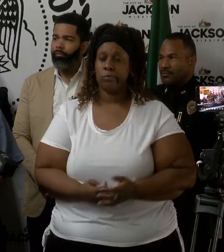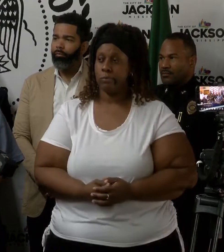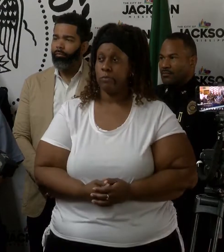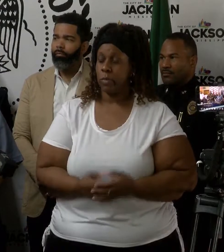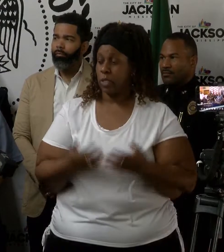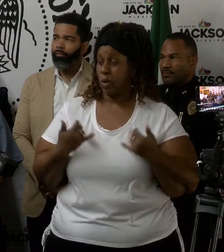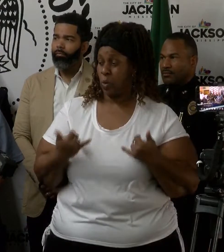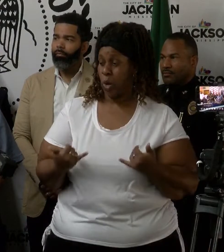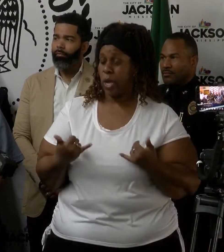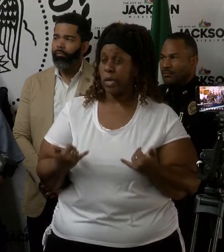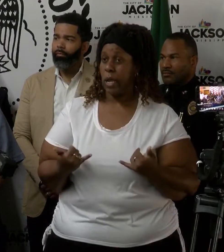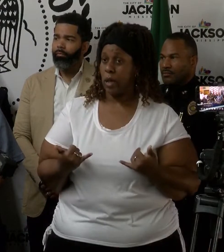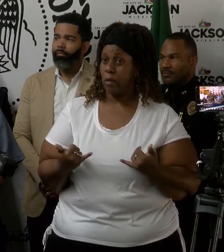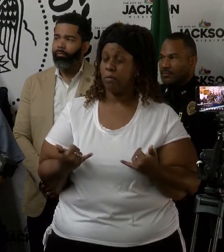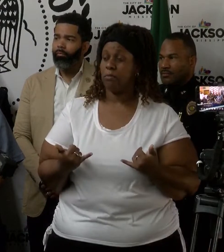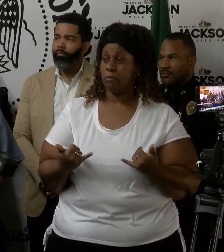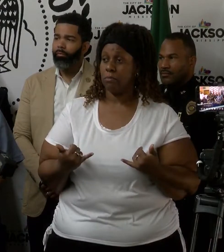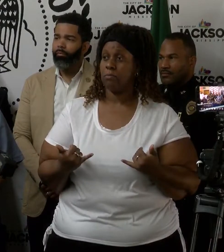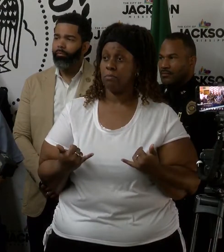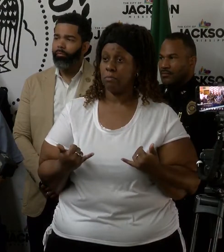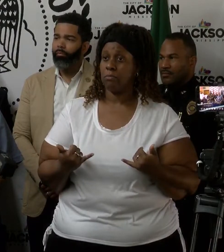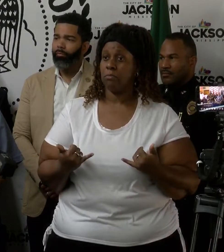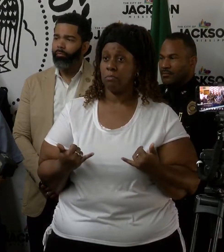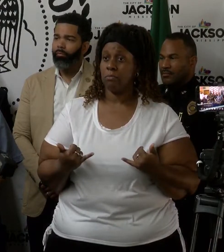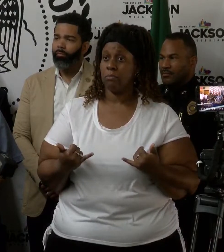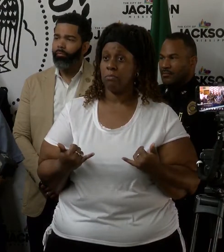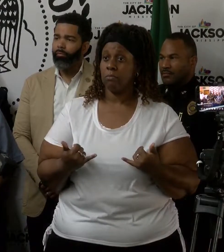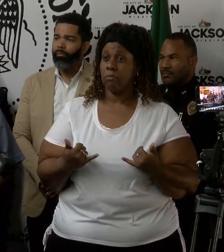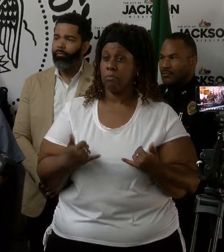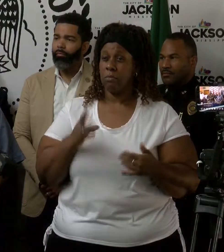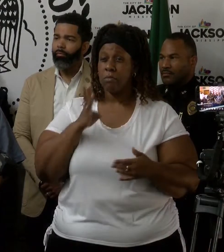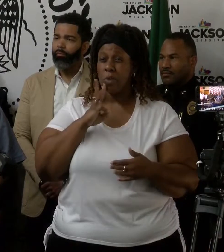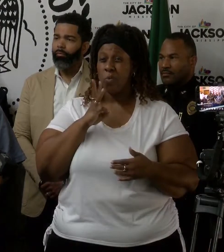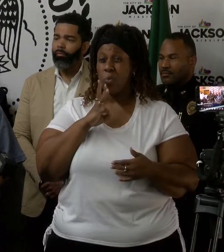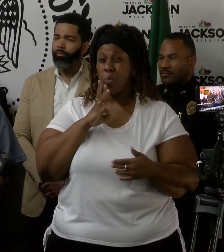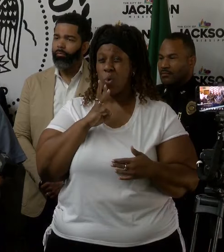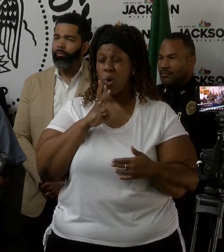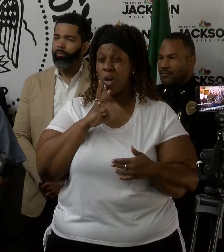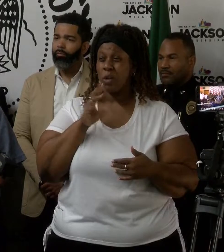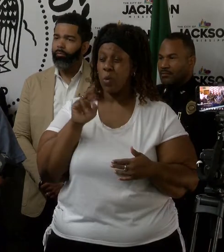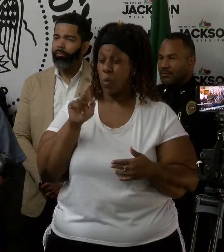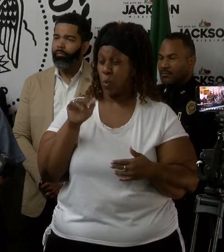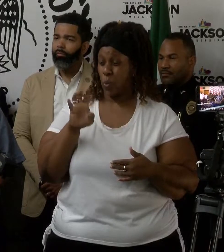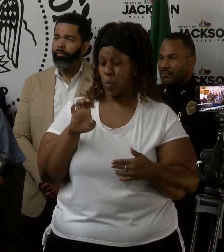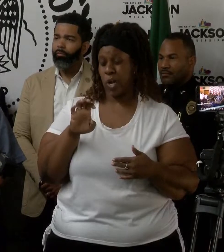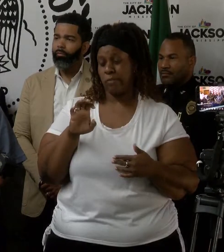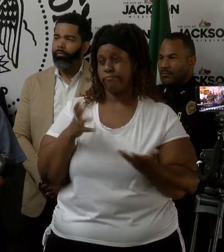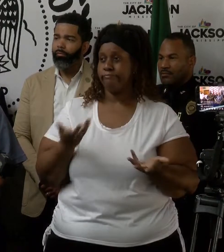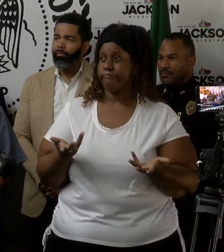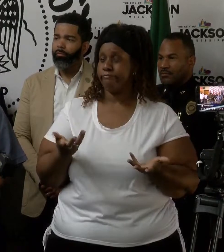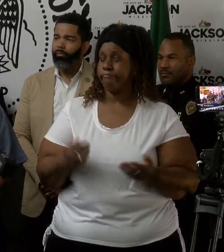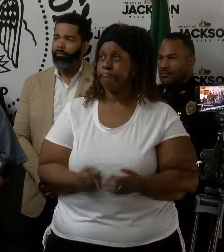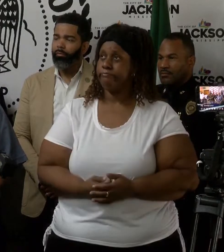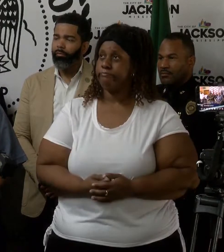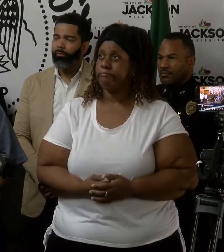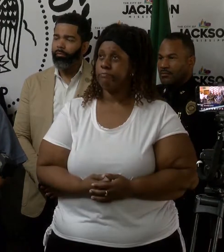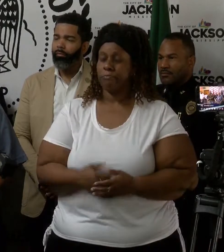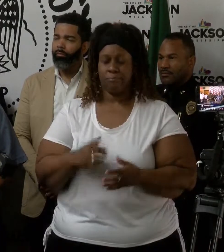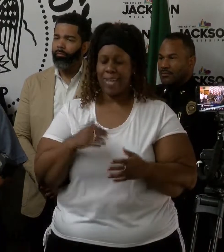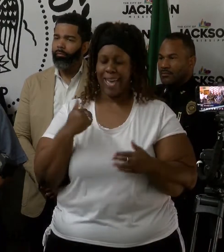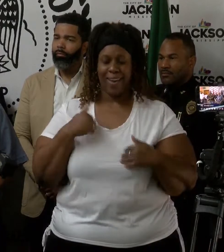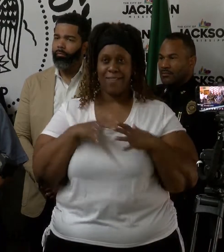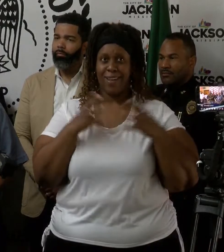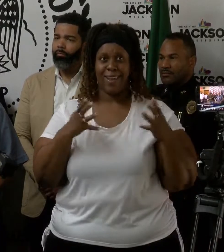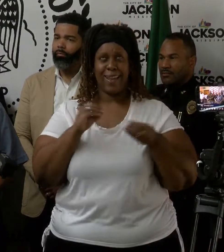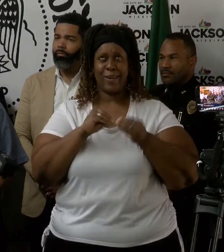Right now, at the flow of—I get all these numbers